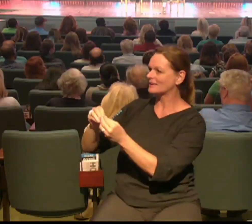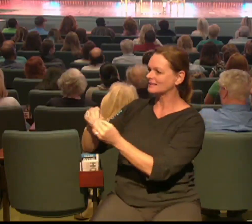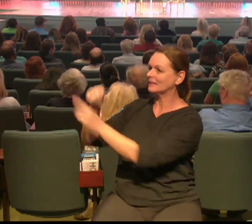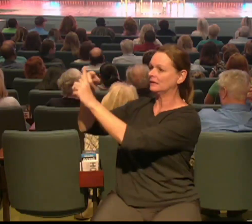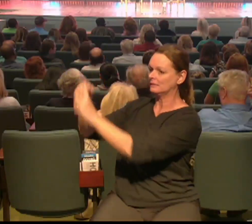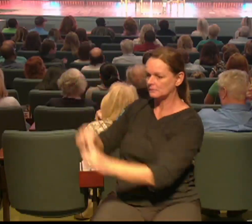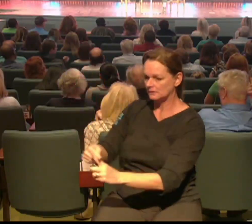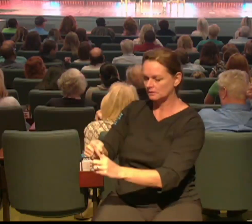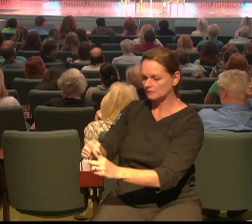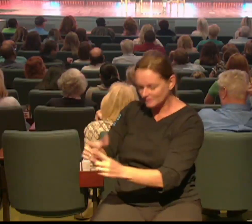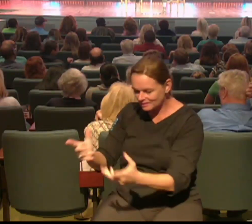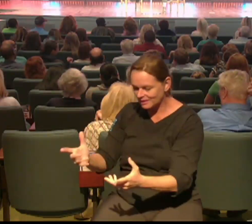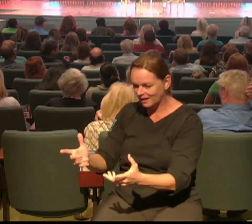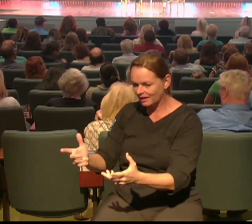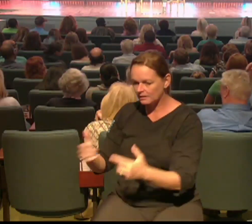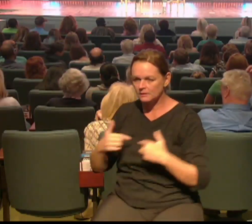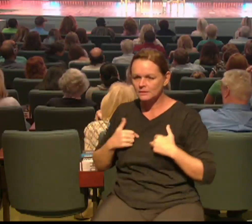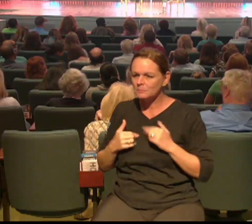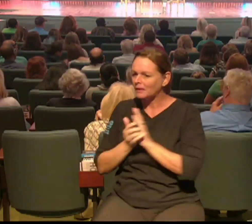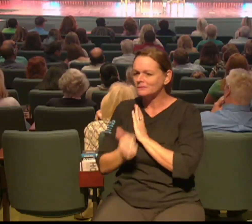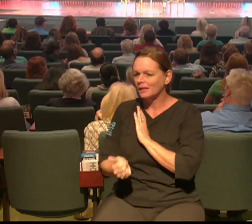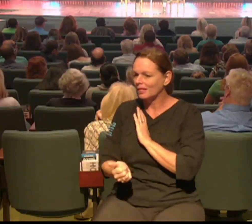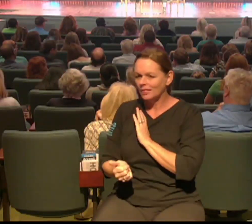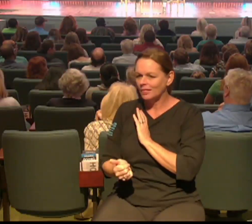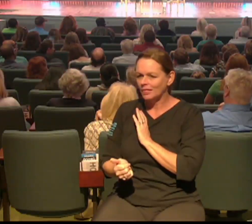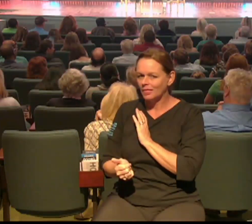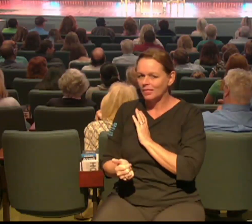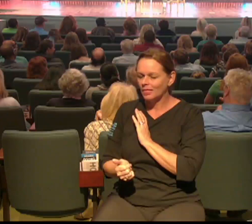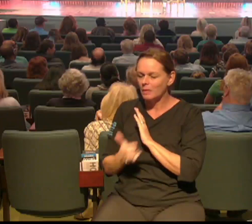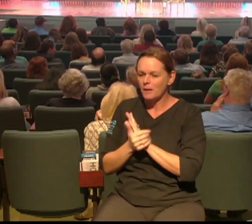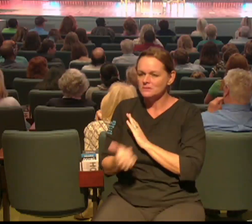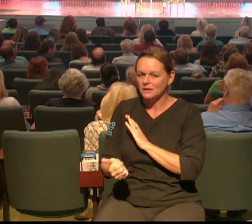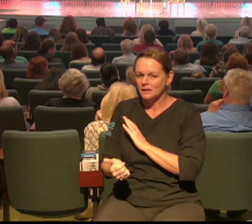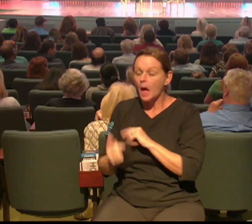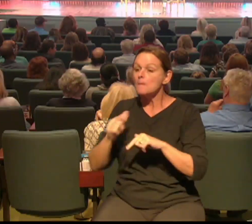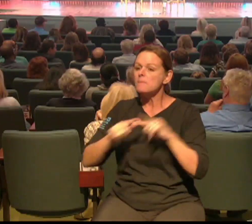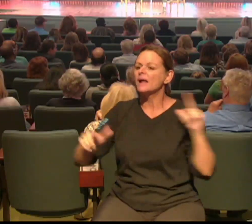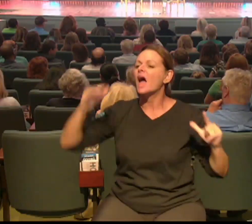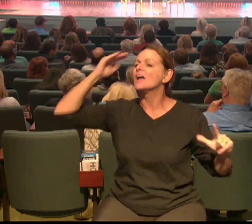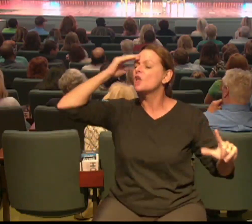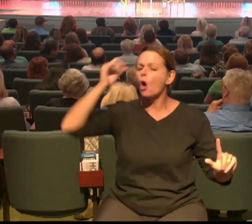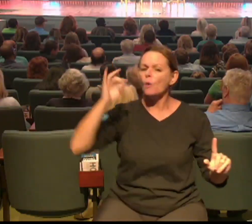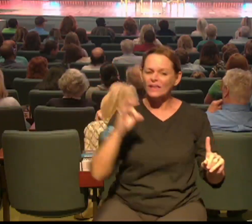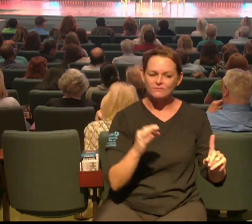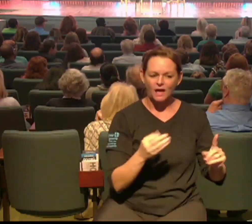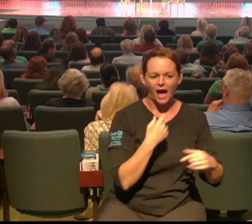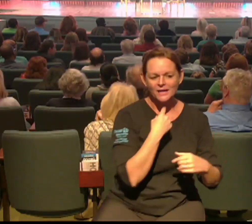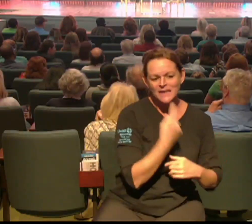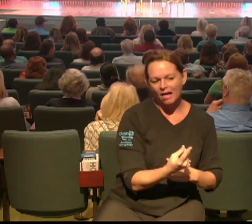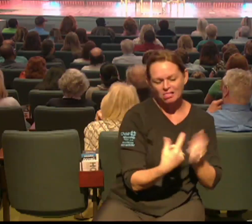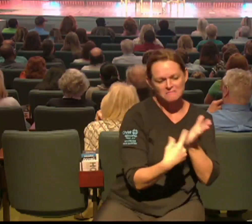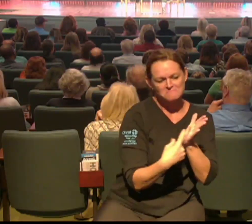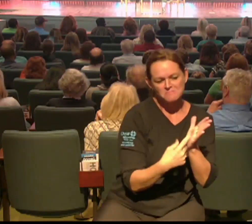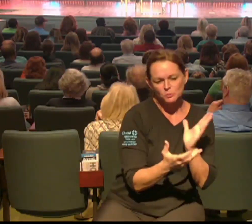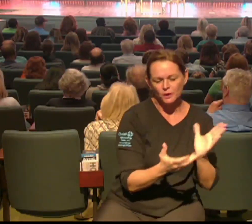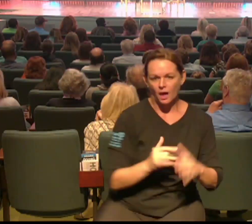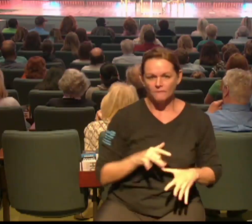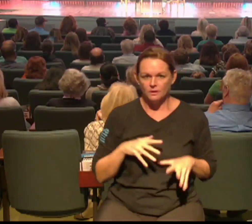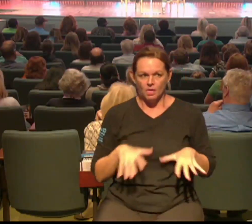the heavens are starting to open up I might be able to step through this door and have that conversation I've been waiting to have you know we just get nervous and we freeze up and we're just